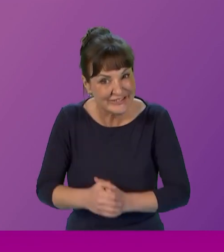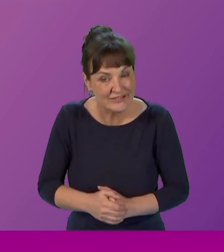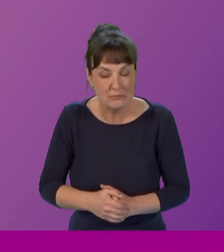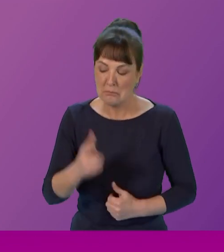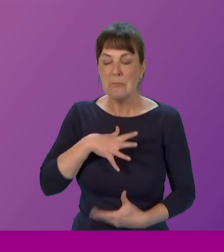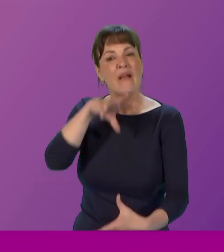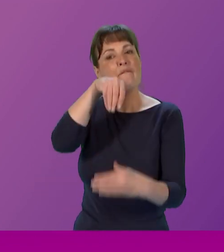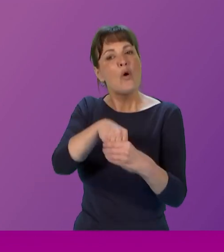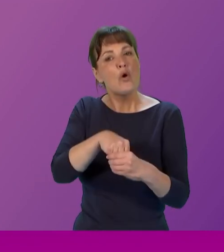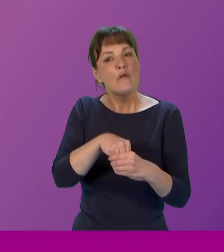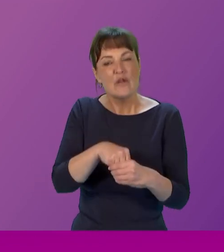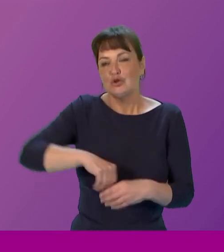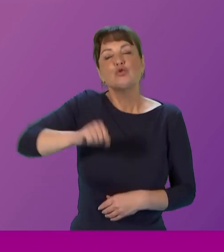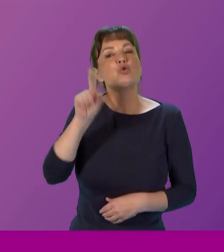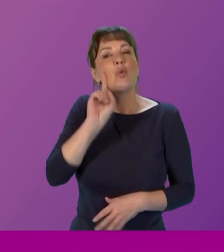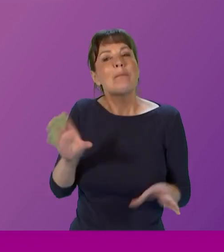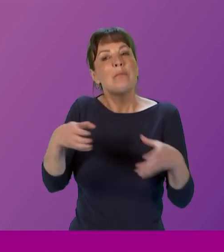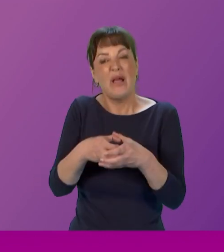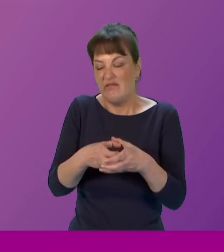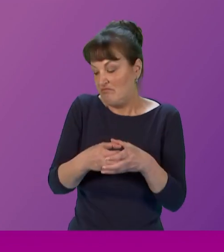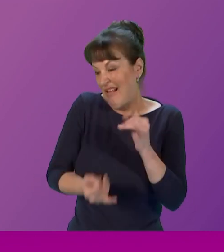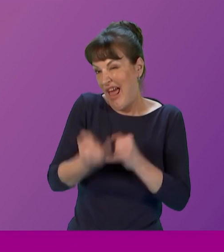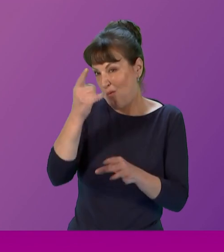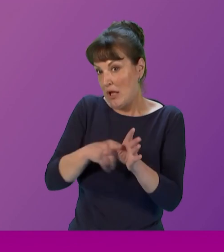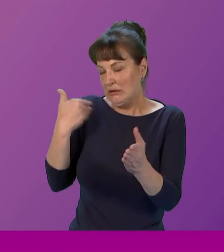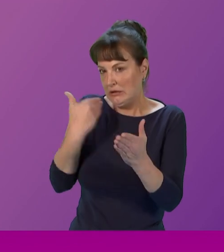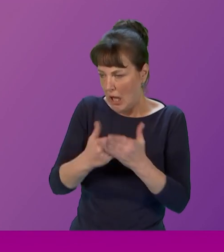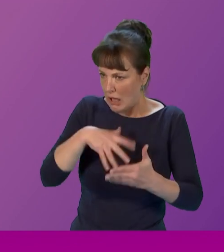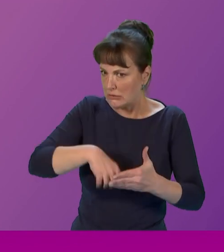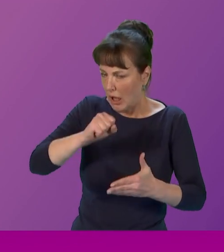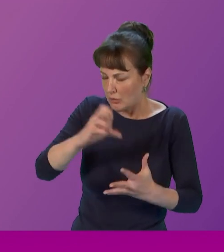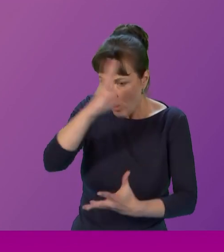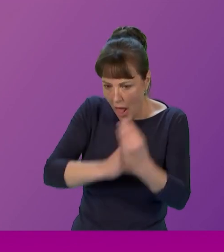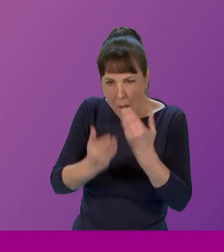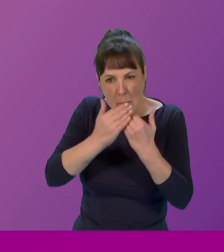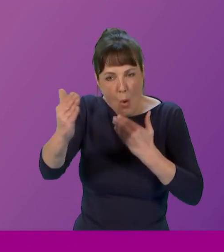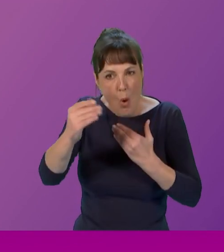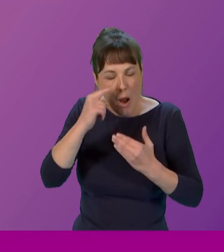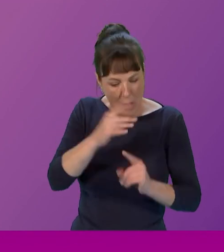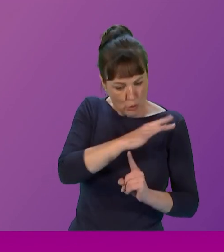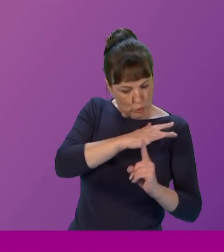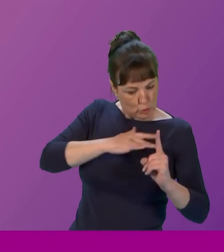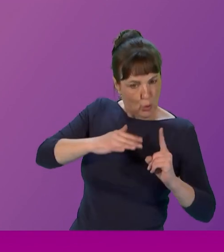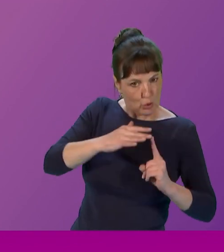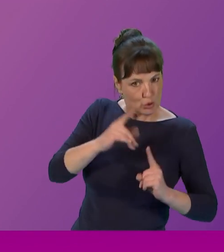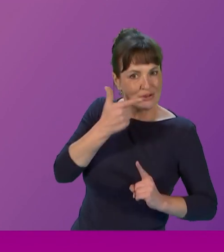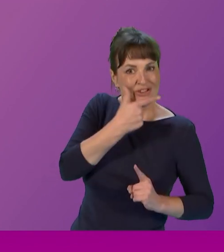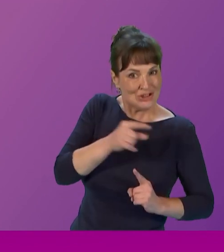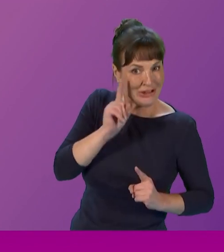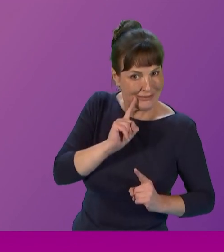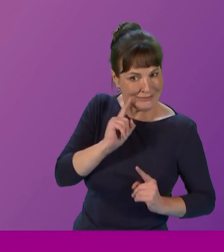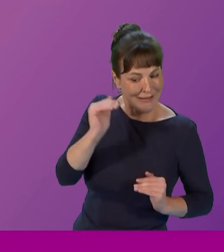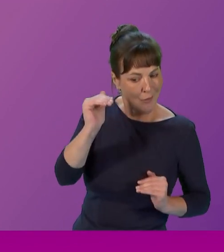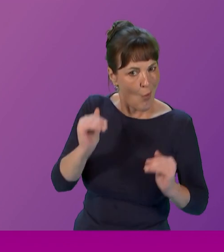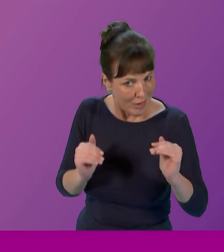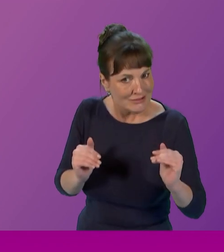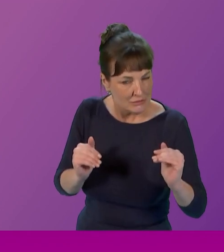SWC over the past year and my increased knowledge of social and gender inequality has given me the opportunity to really think about